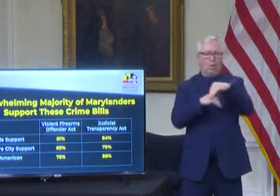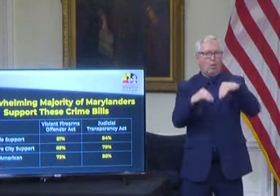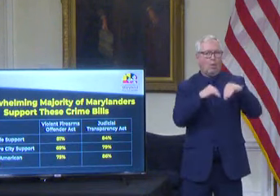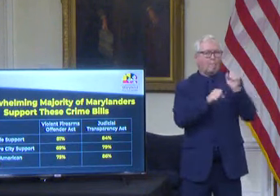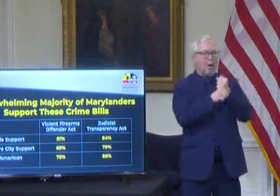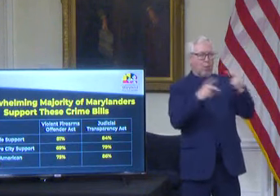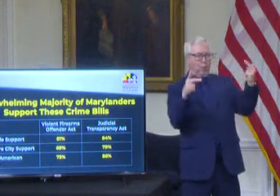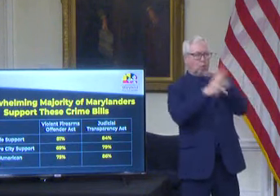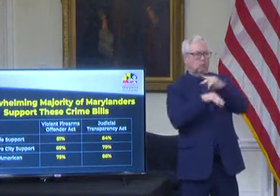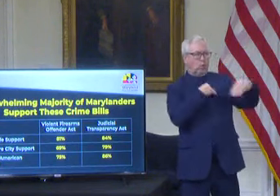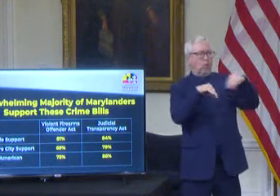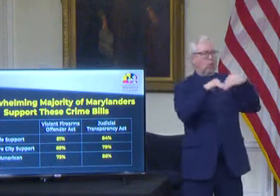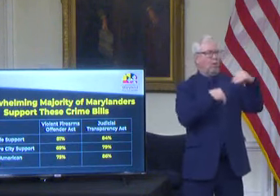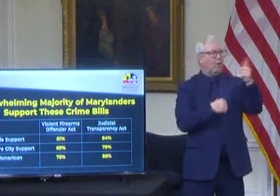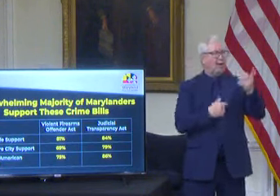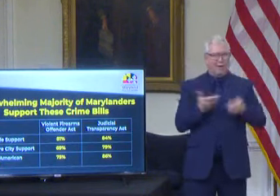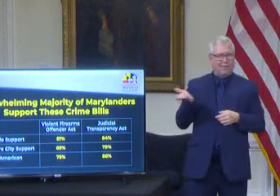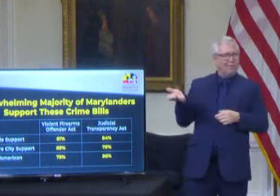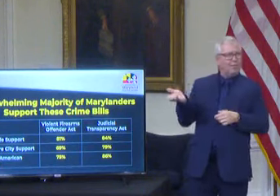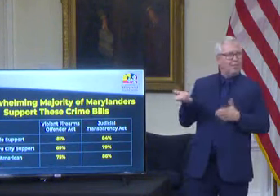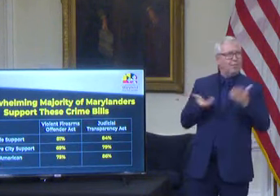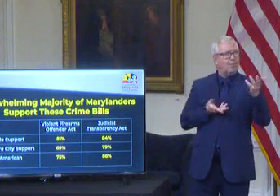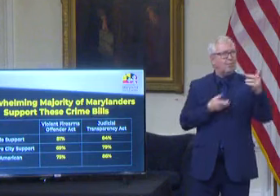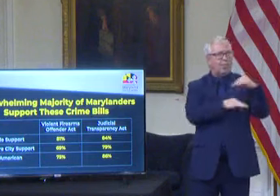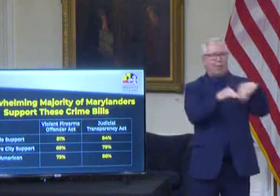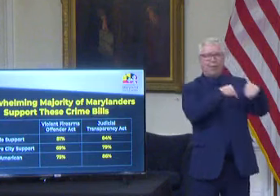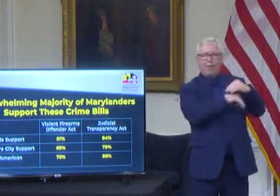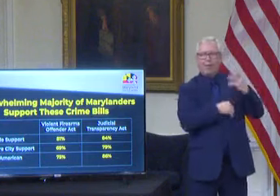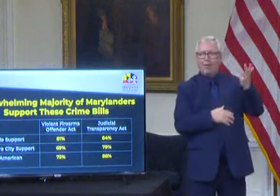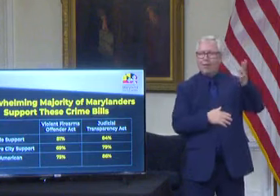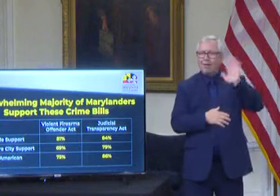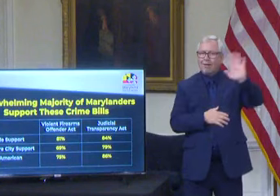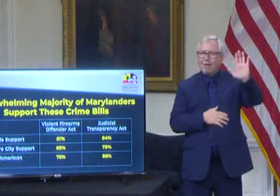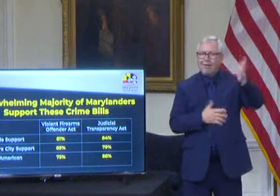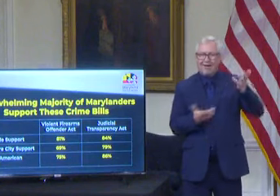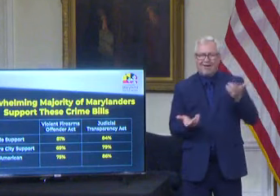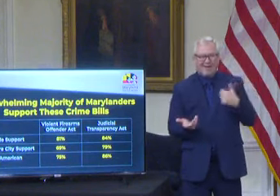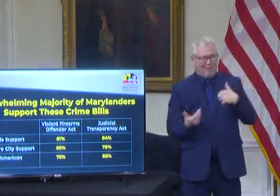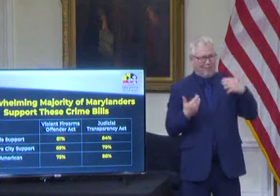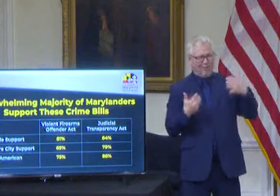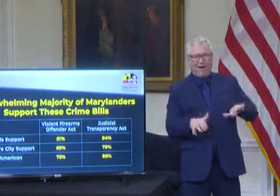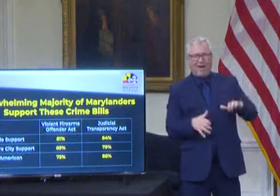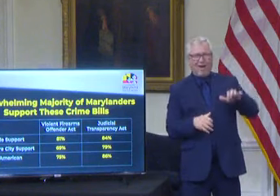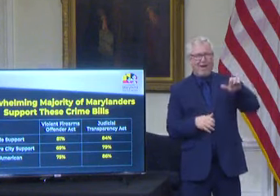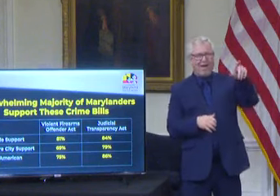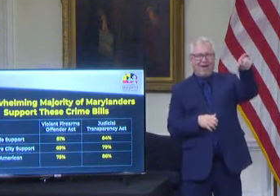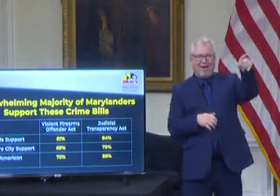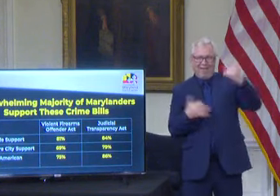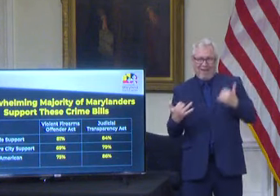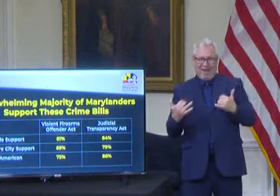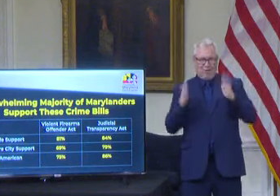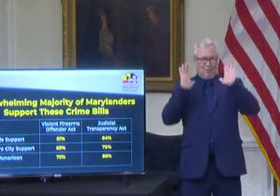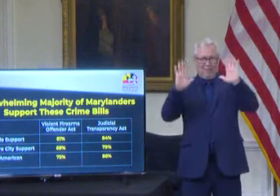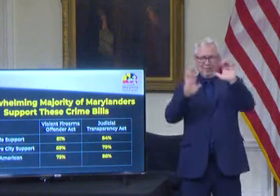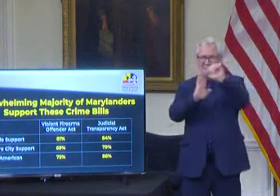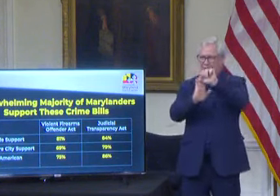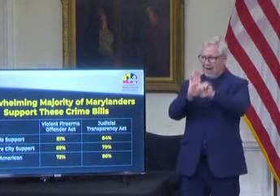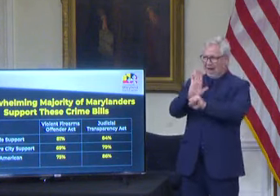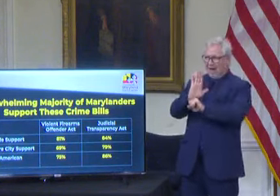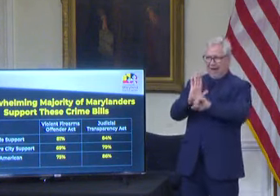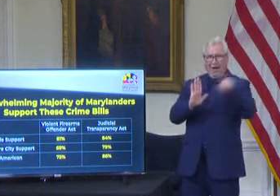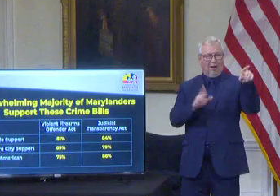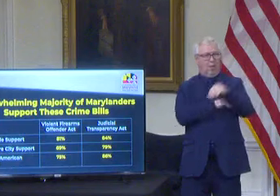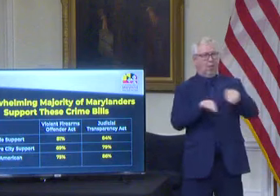worse than America is not the distinction we want for the great state of Maryland. The actions of